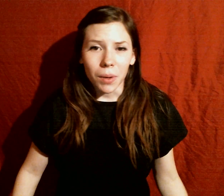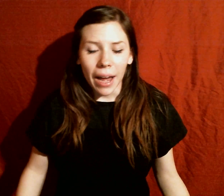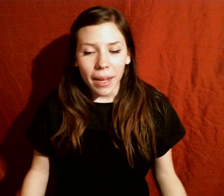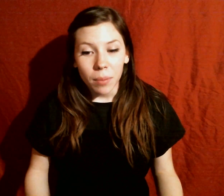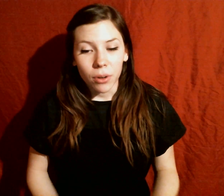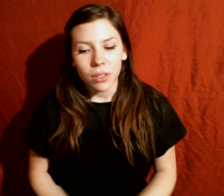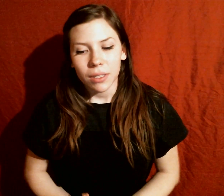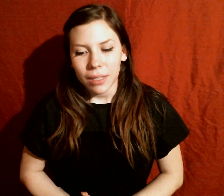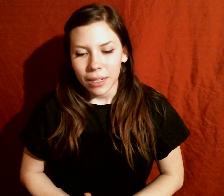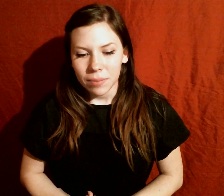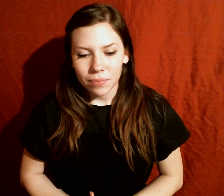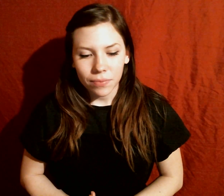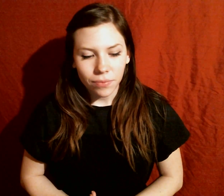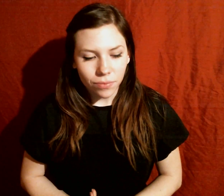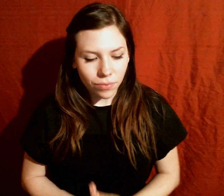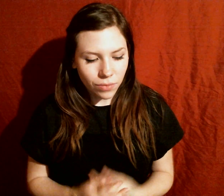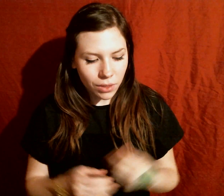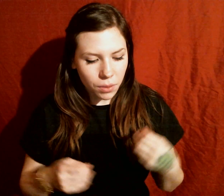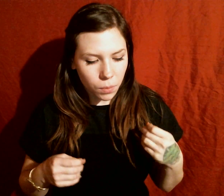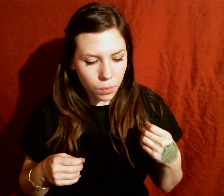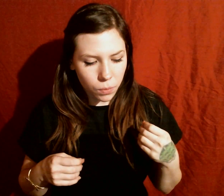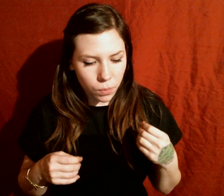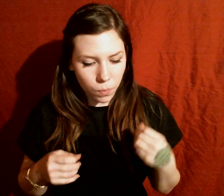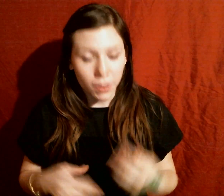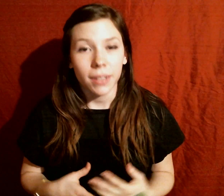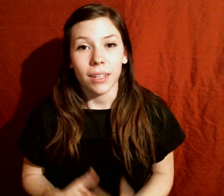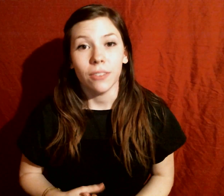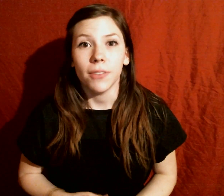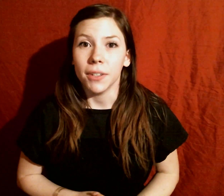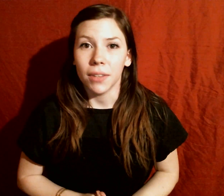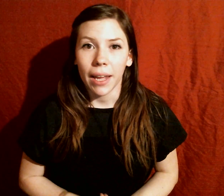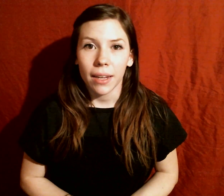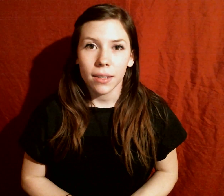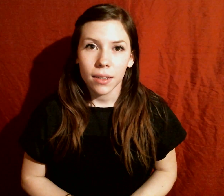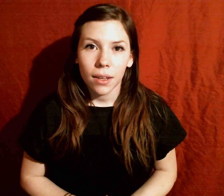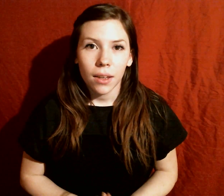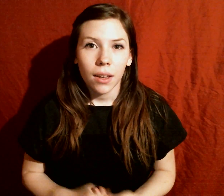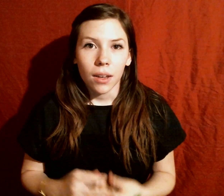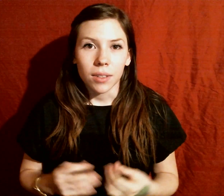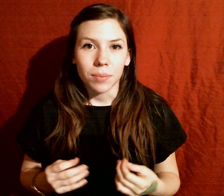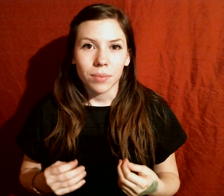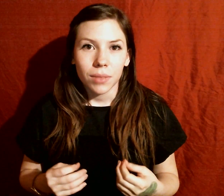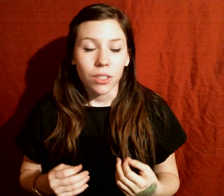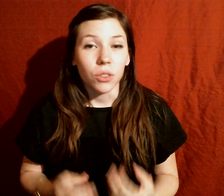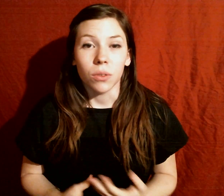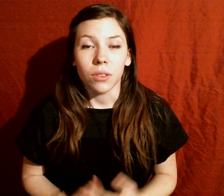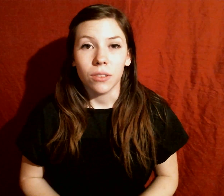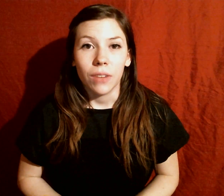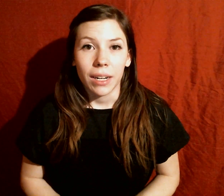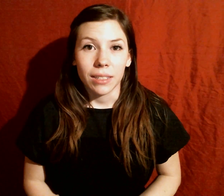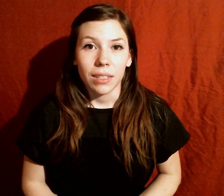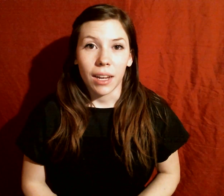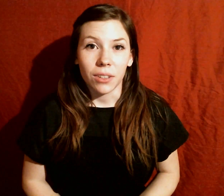I personally really feel like um historical fighting styles